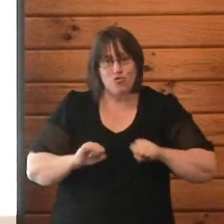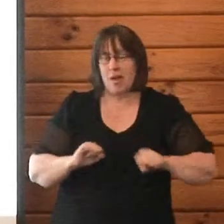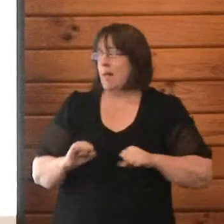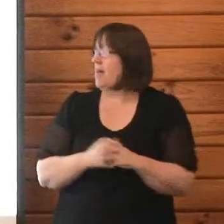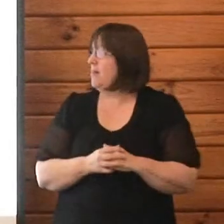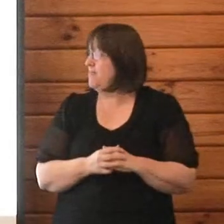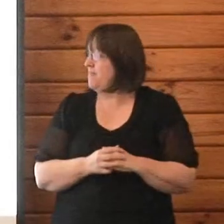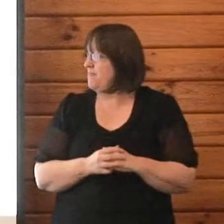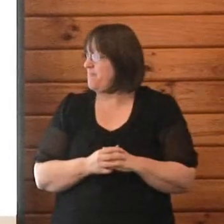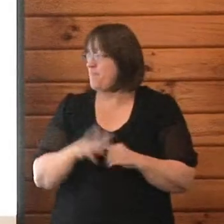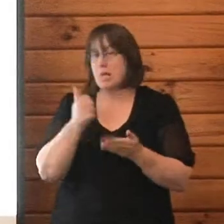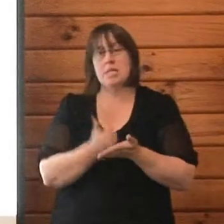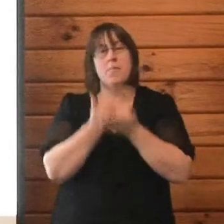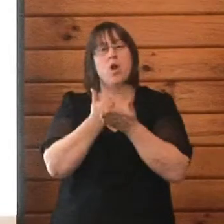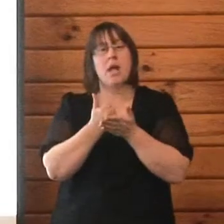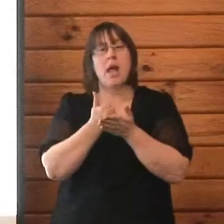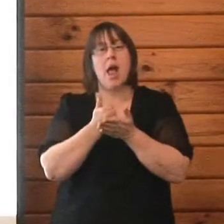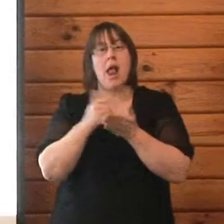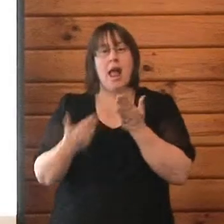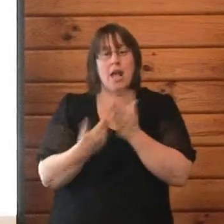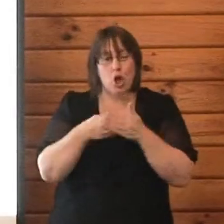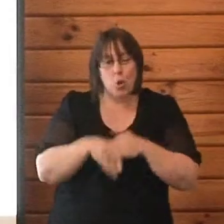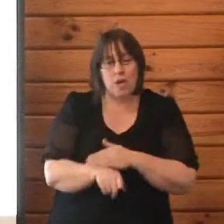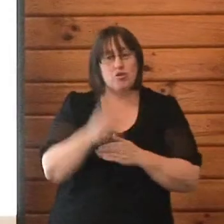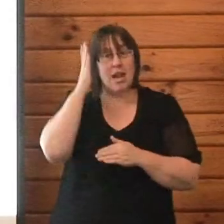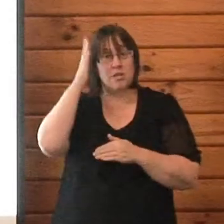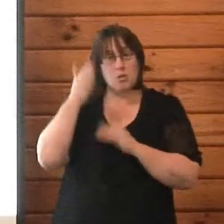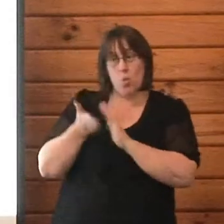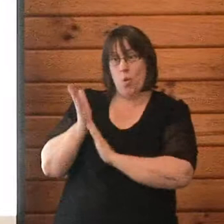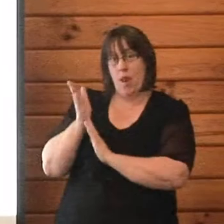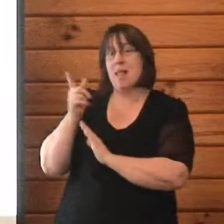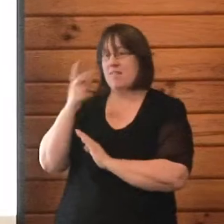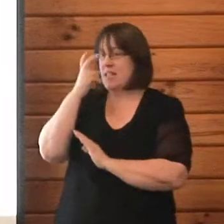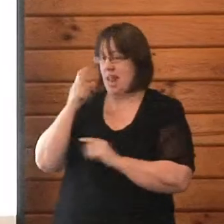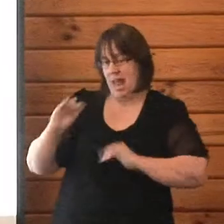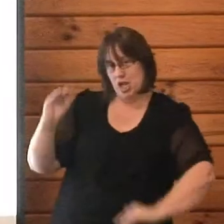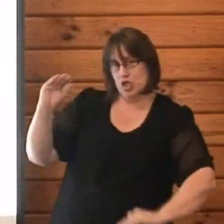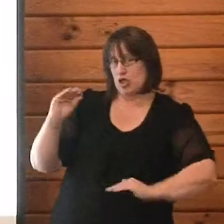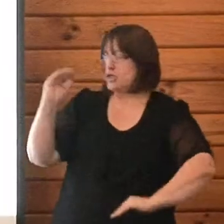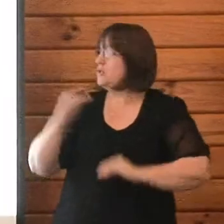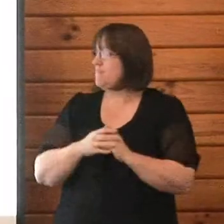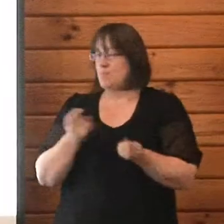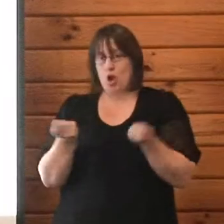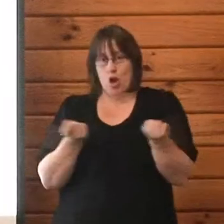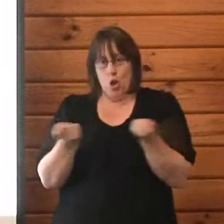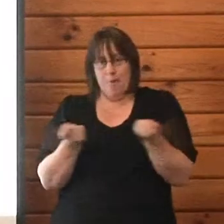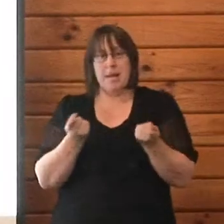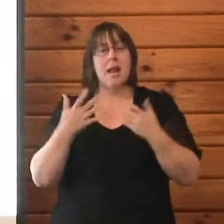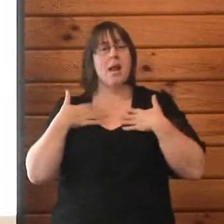entrants and school leavers, the coping and resilience strategies, well-being events and activities, and